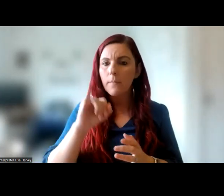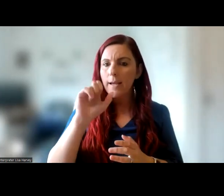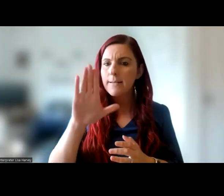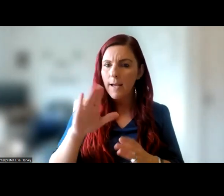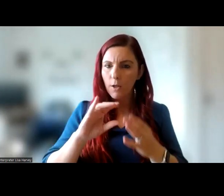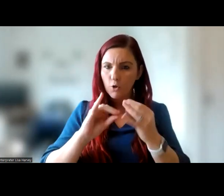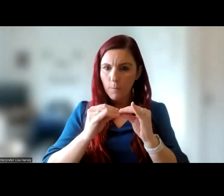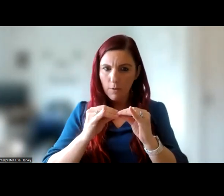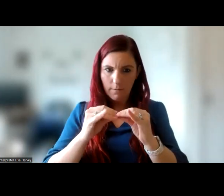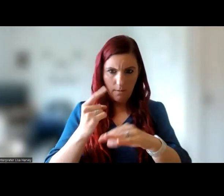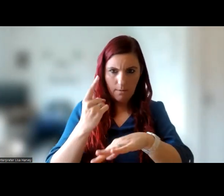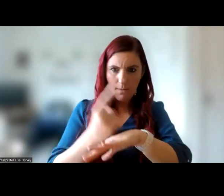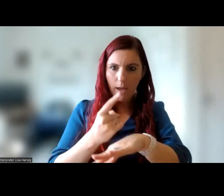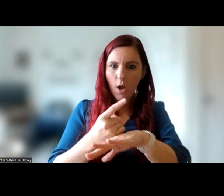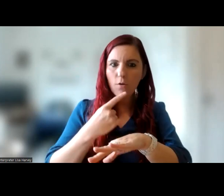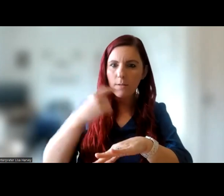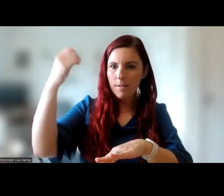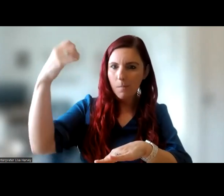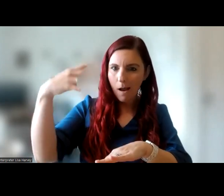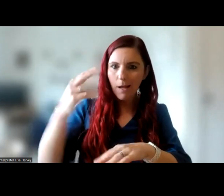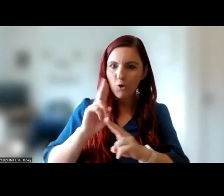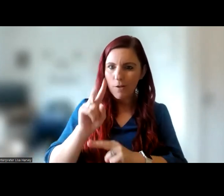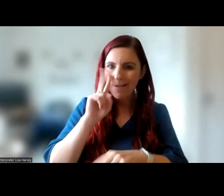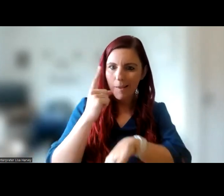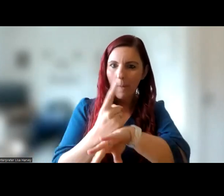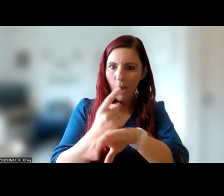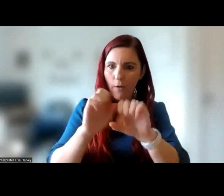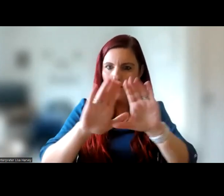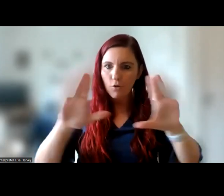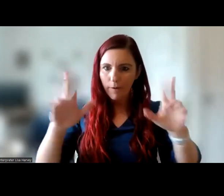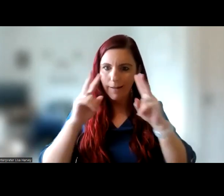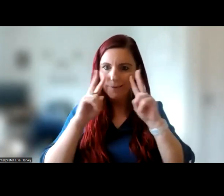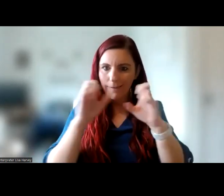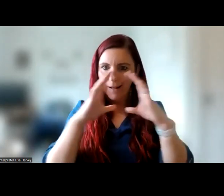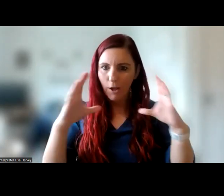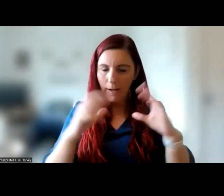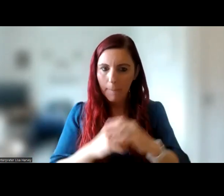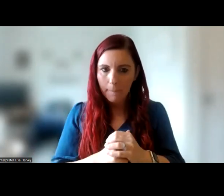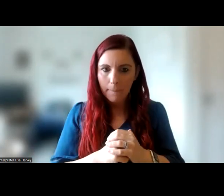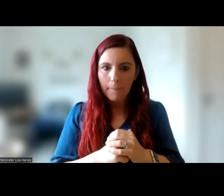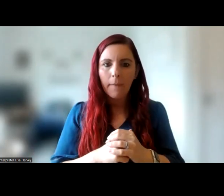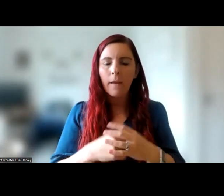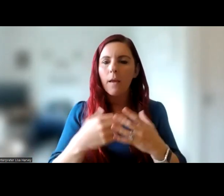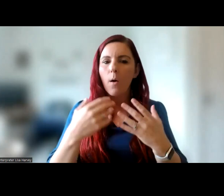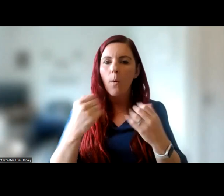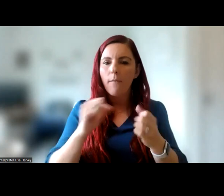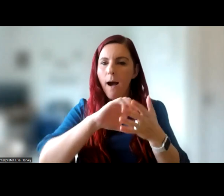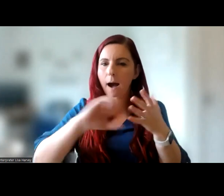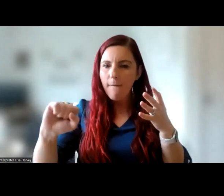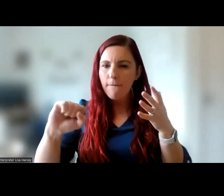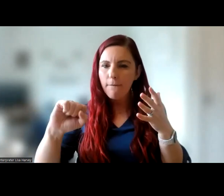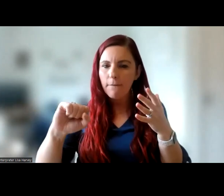Language interpreters should be pinned to the screen so you should be able to view them. We have disabled the chat function